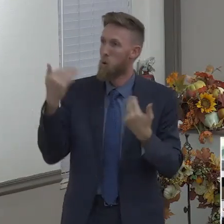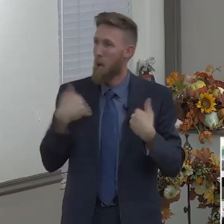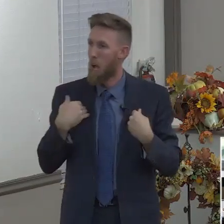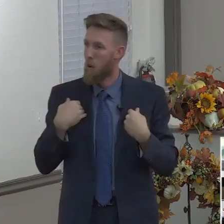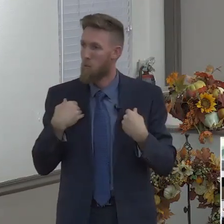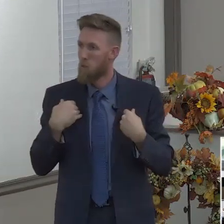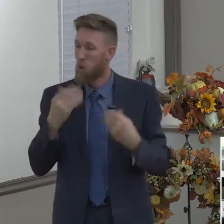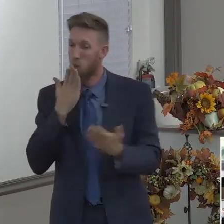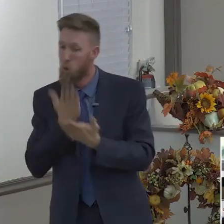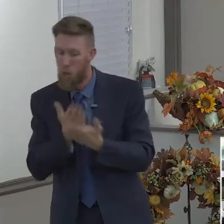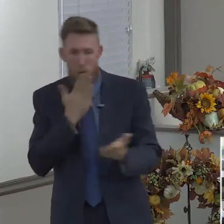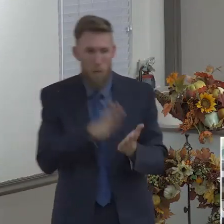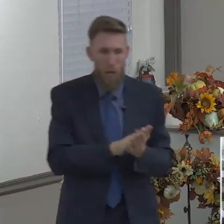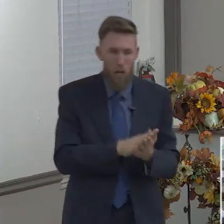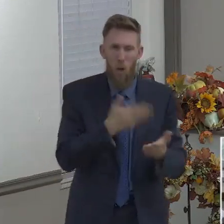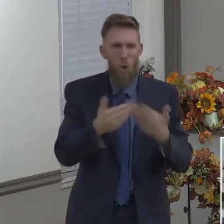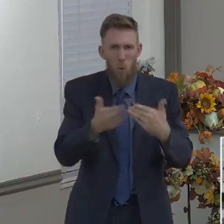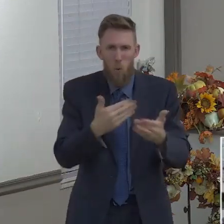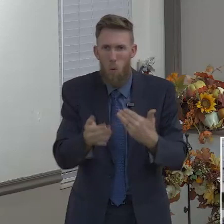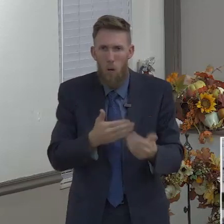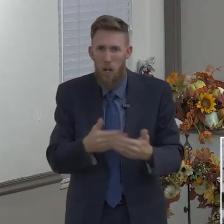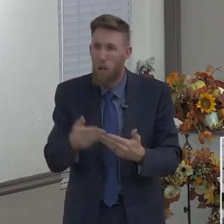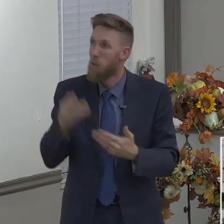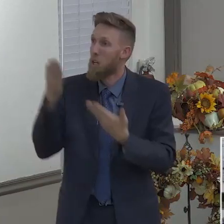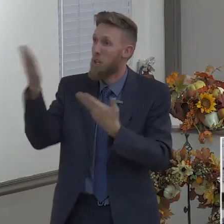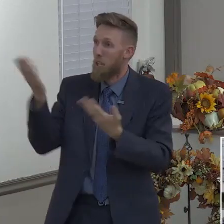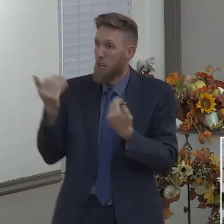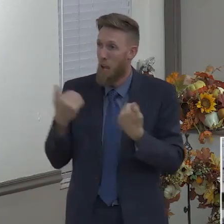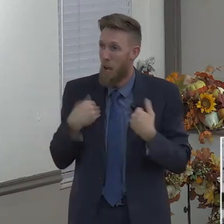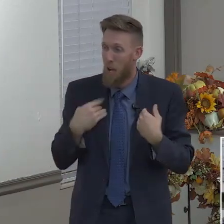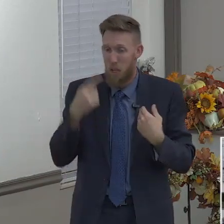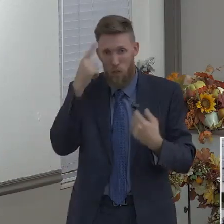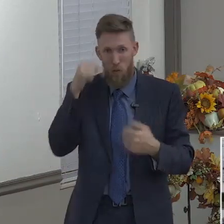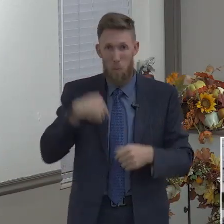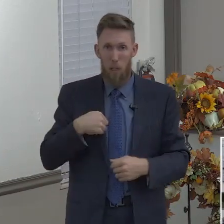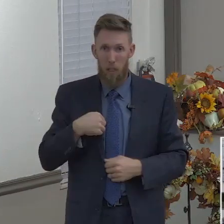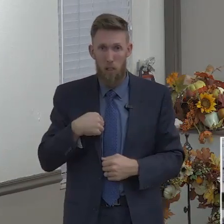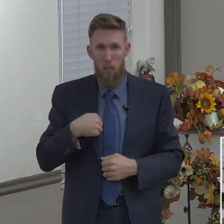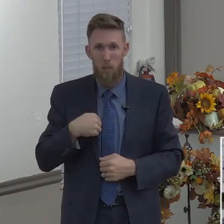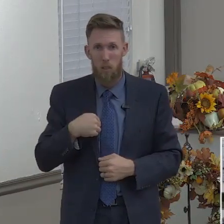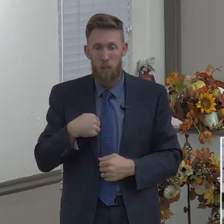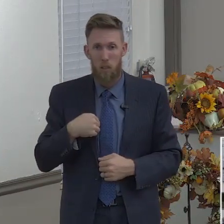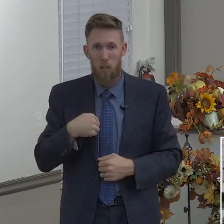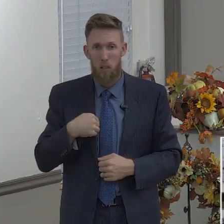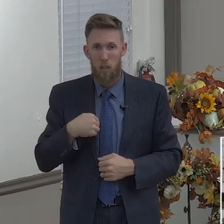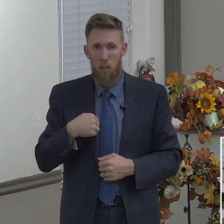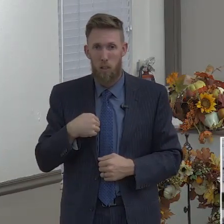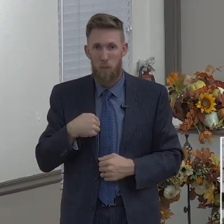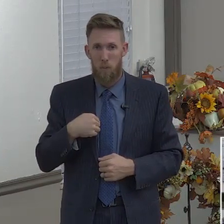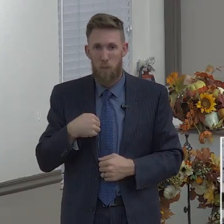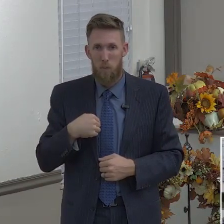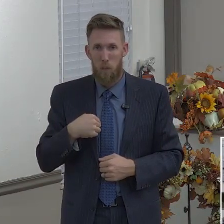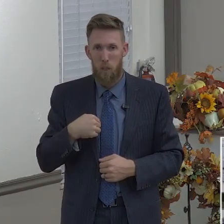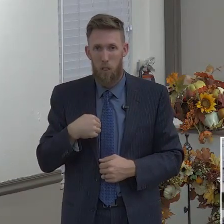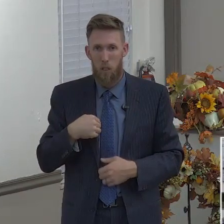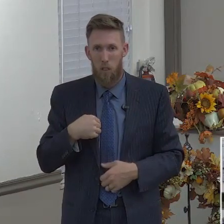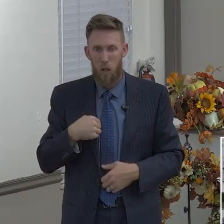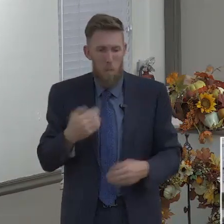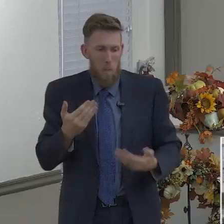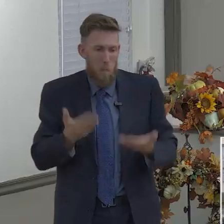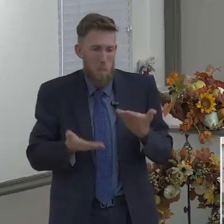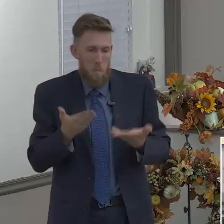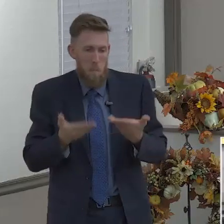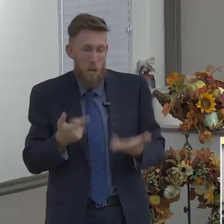it is that you have for me, even if it's something maybe I enjoy, okay? Alcoholics enjoy their liquor.